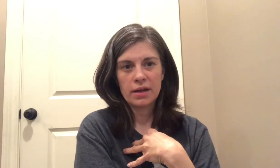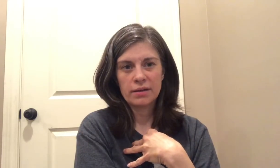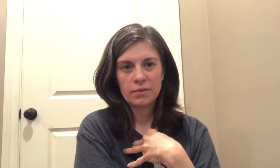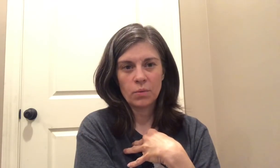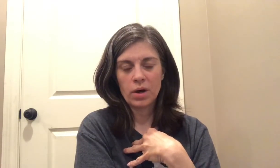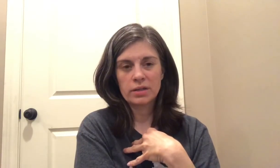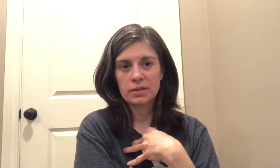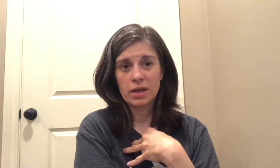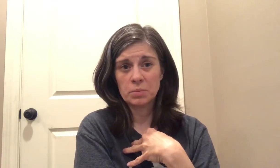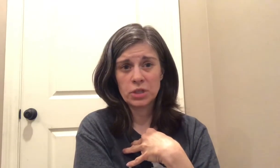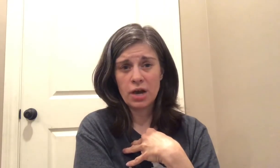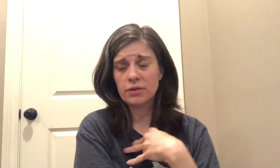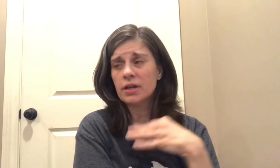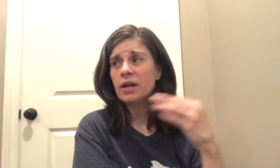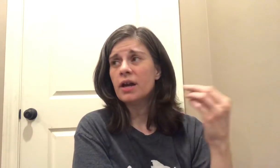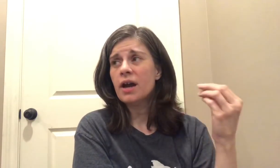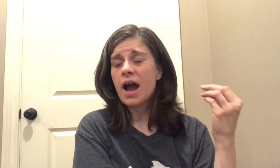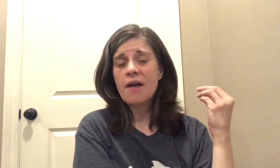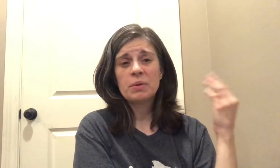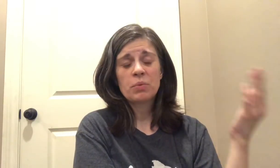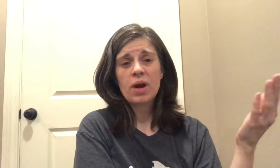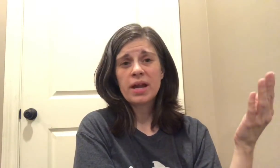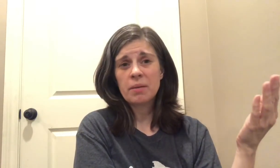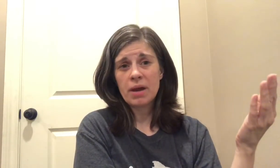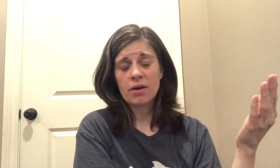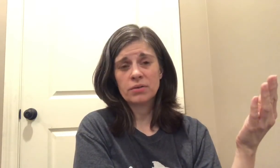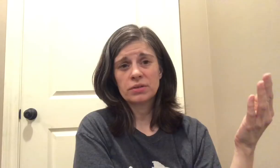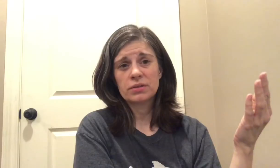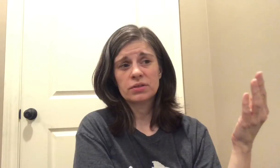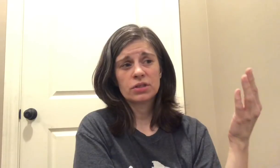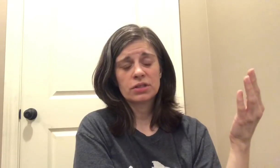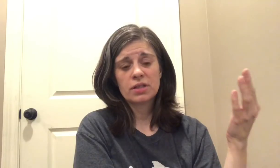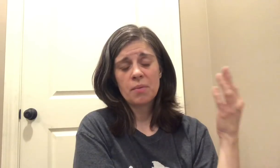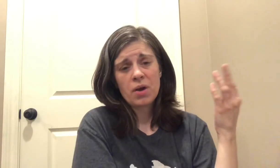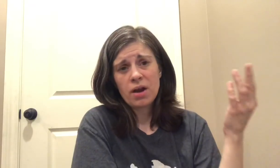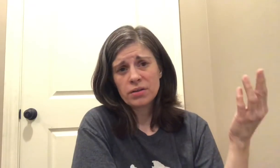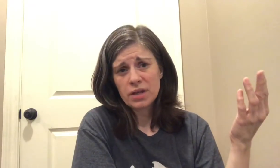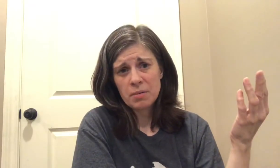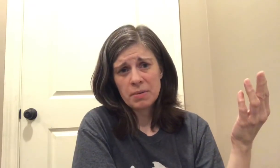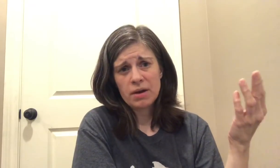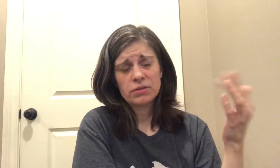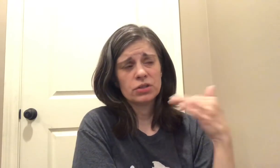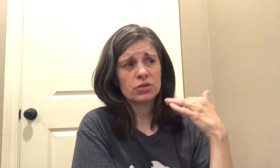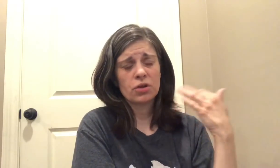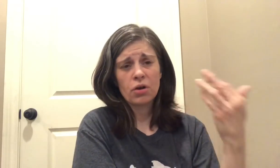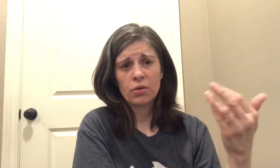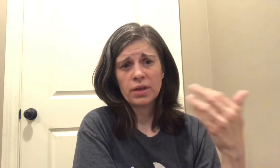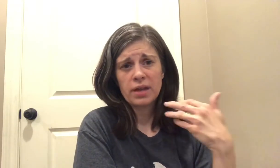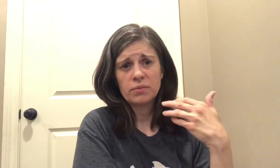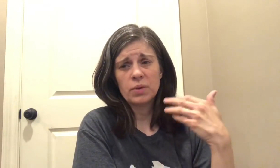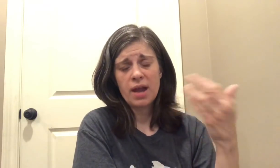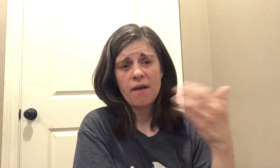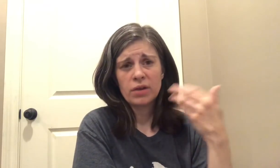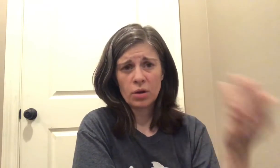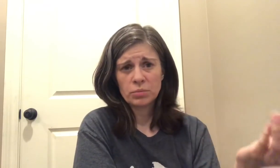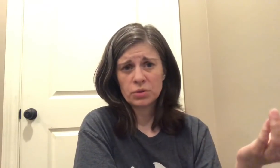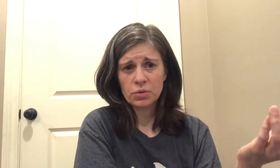works and helps you out I have been praying about just I pray all the time about the struggle that we have in homeschool